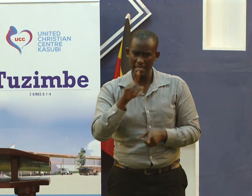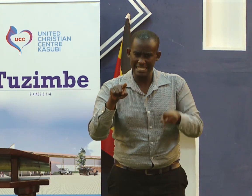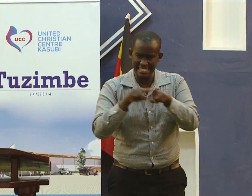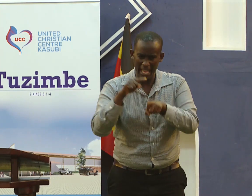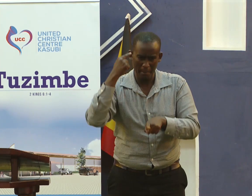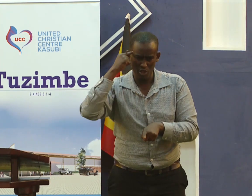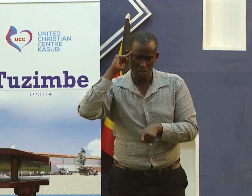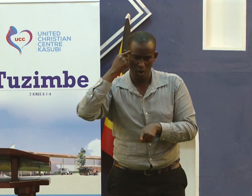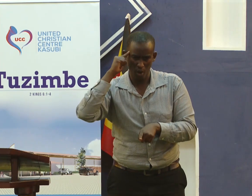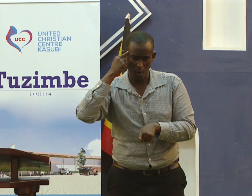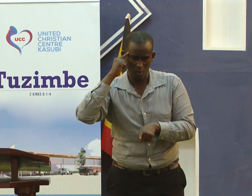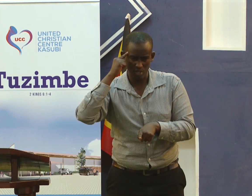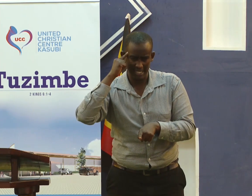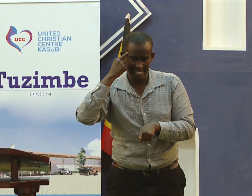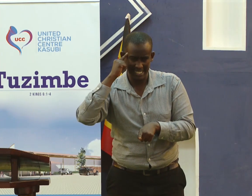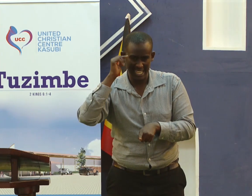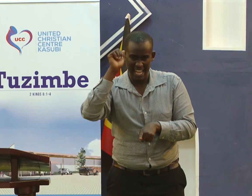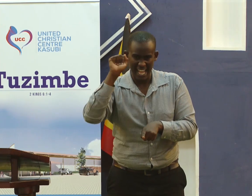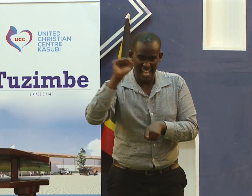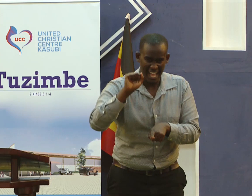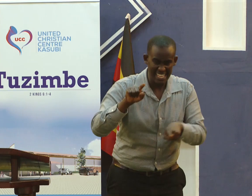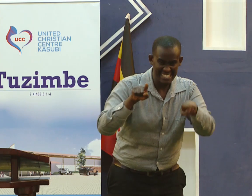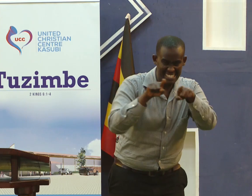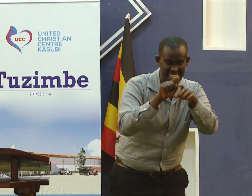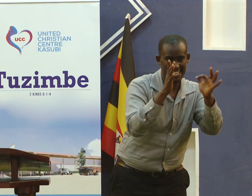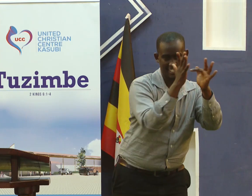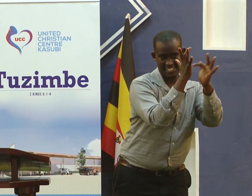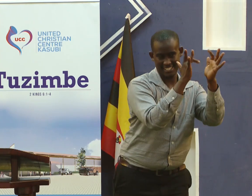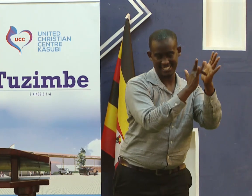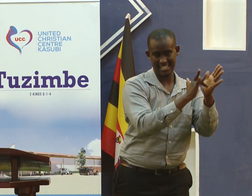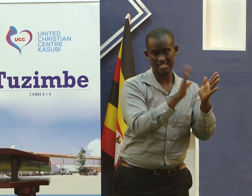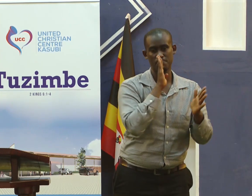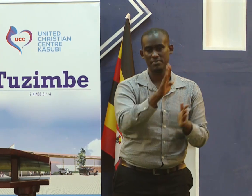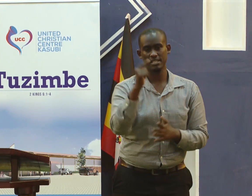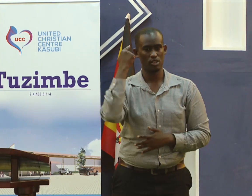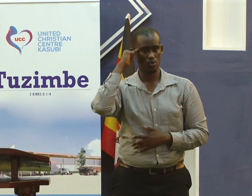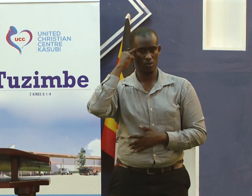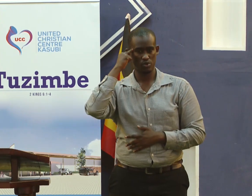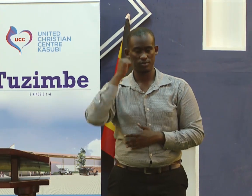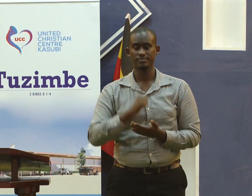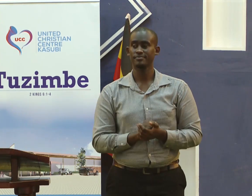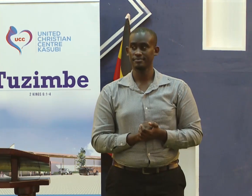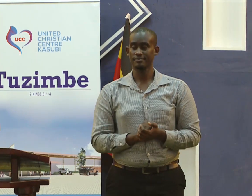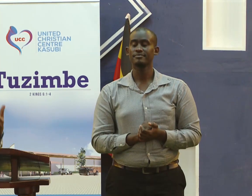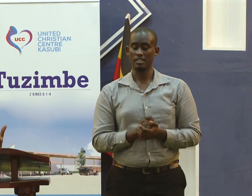that your attitude should be the same as that of Christ Jesus. We